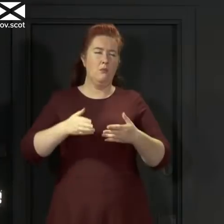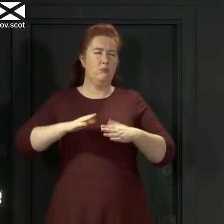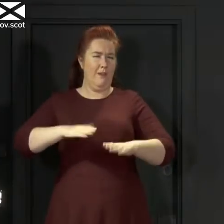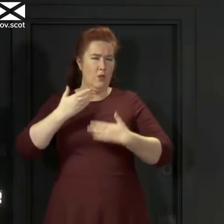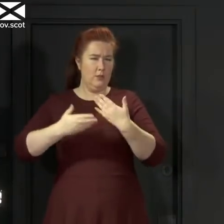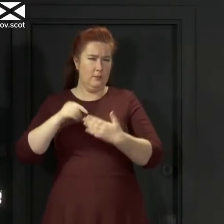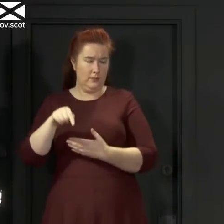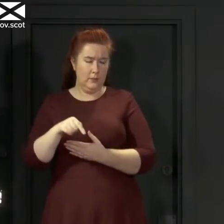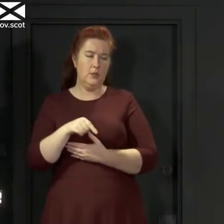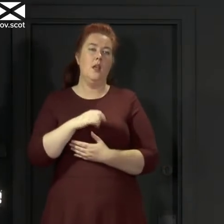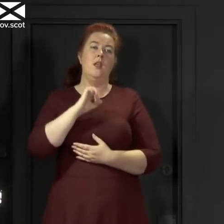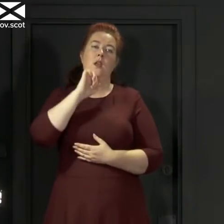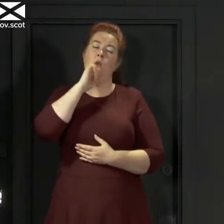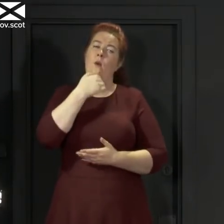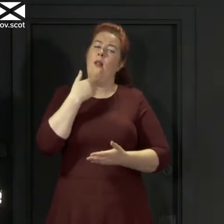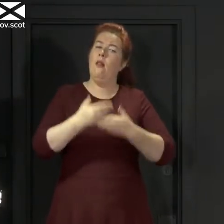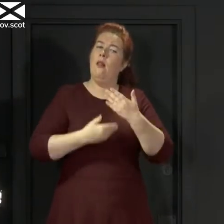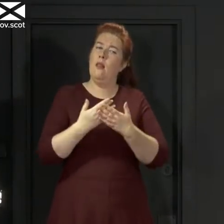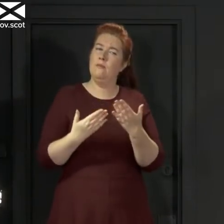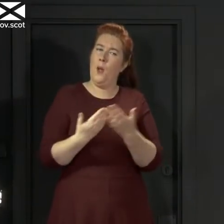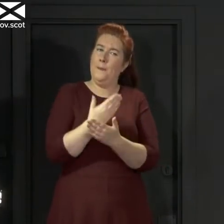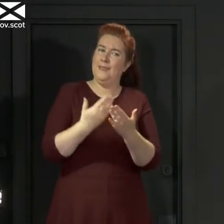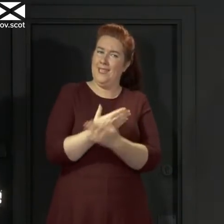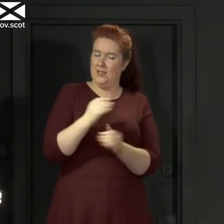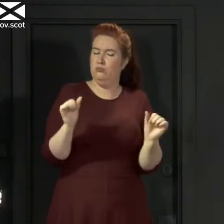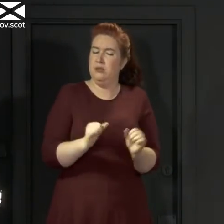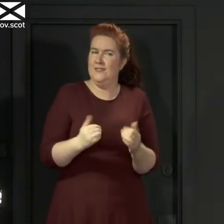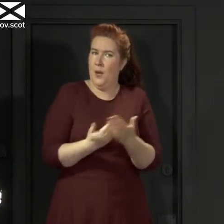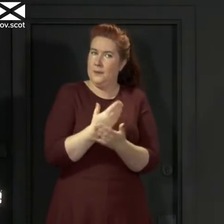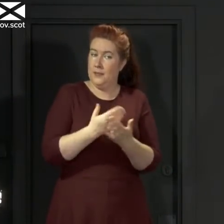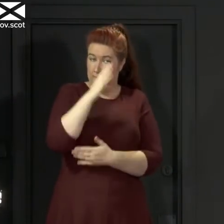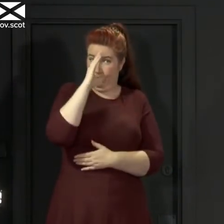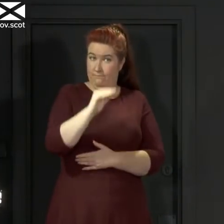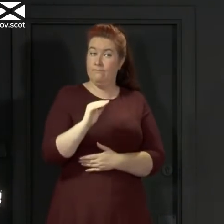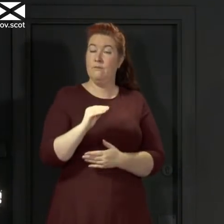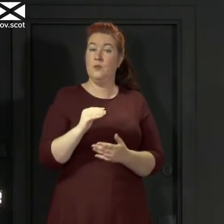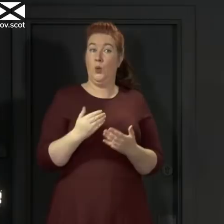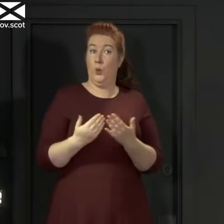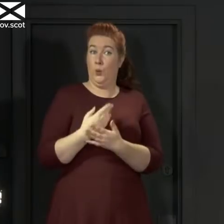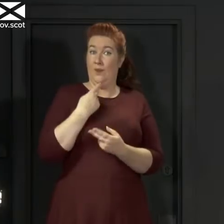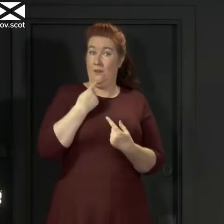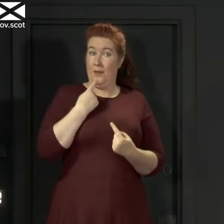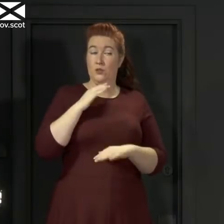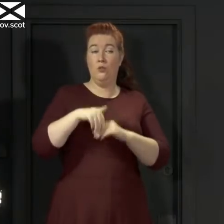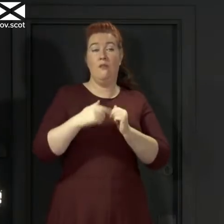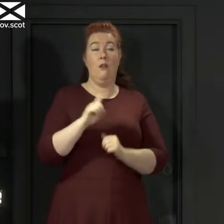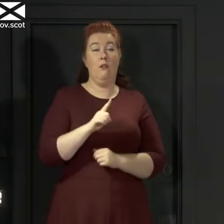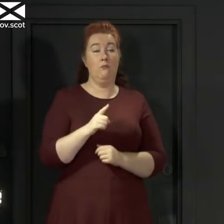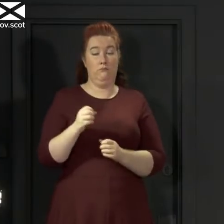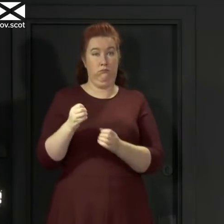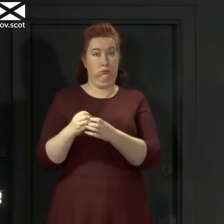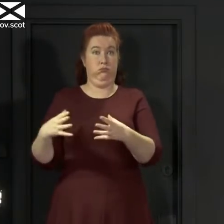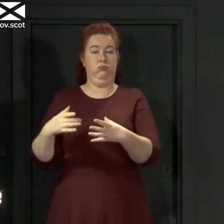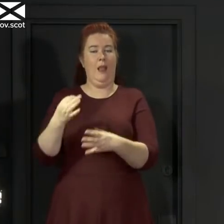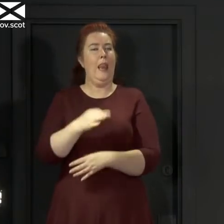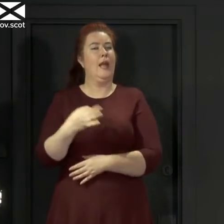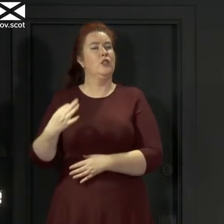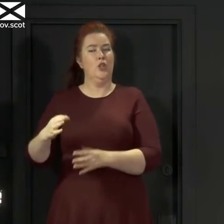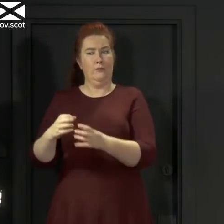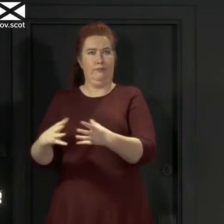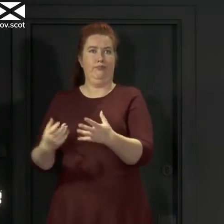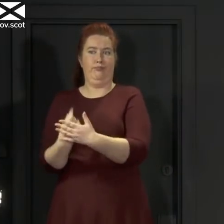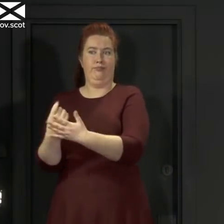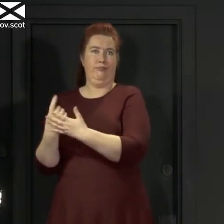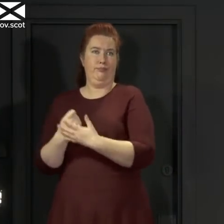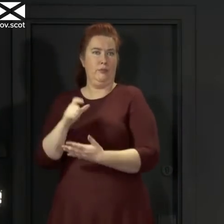indicated a few moments ago, I will give a brief update on the latest information we have about the COVID outbreak in Lanarkshire,